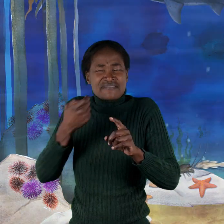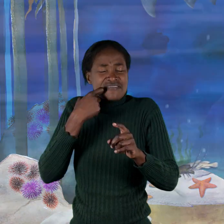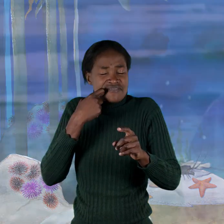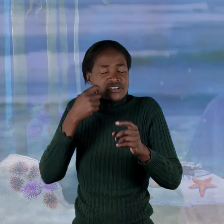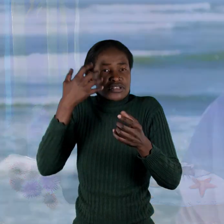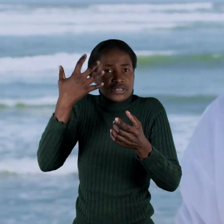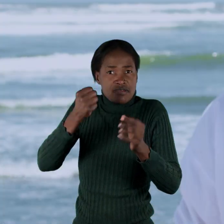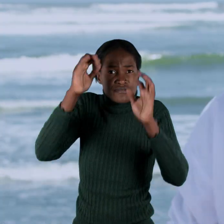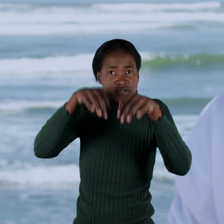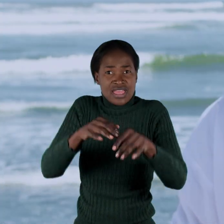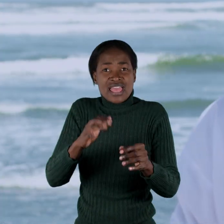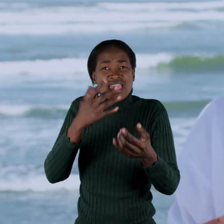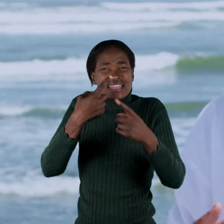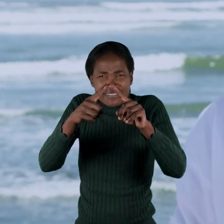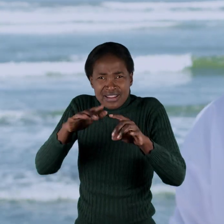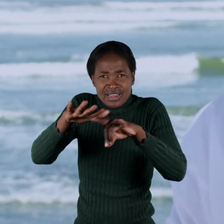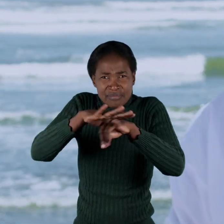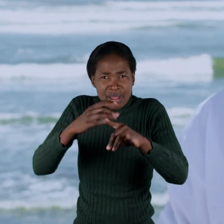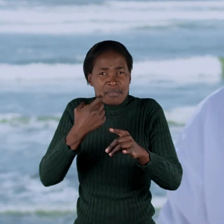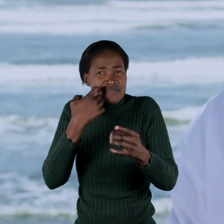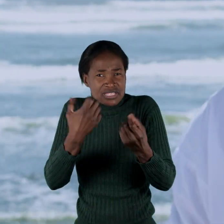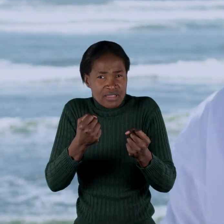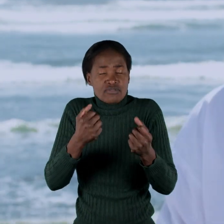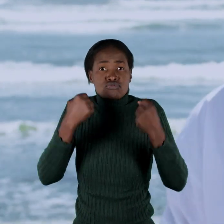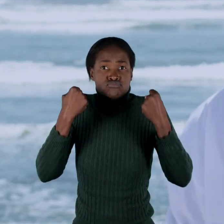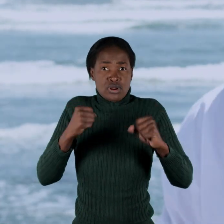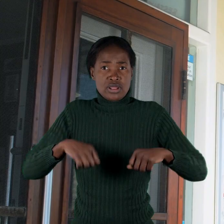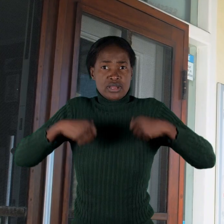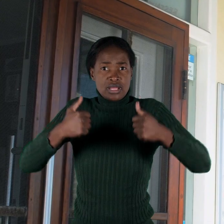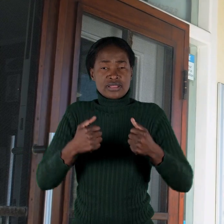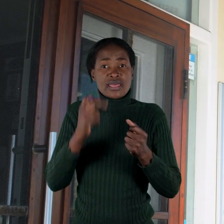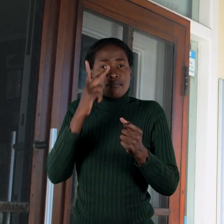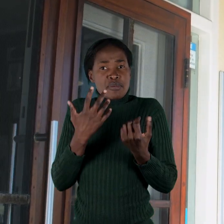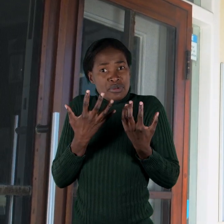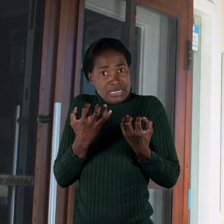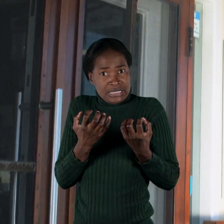biodiverse ocean is a healthy and strong one, and we rely on a healthy ocean in many ways.